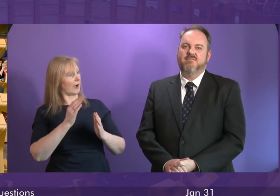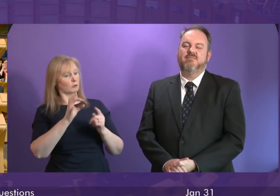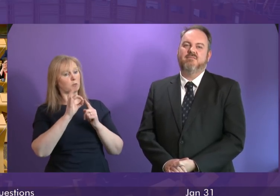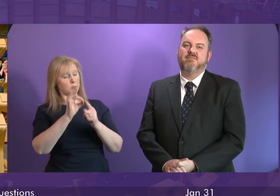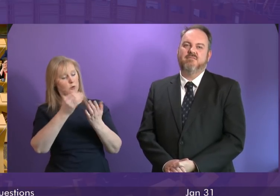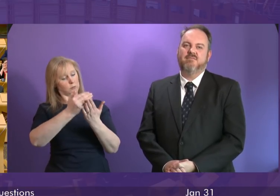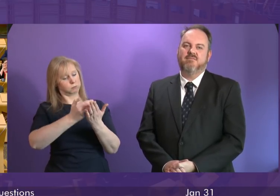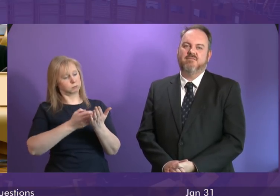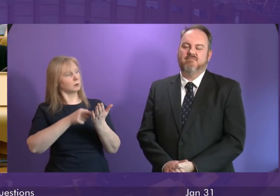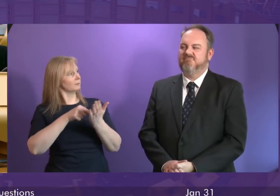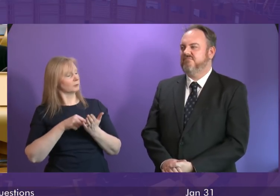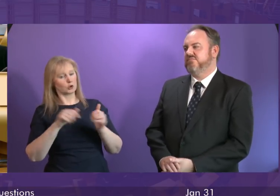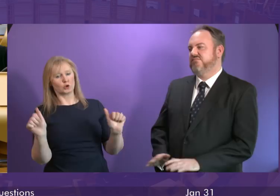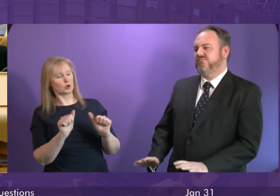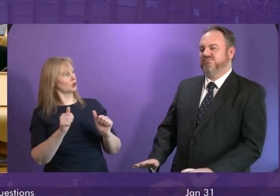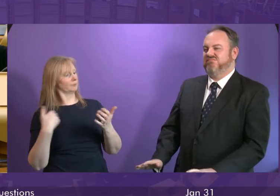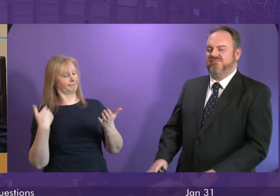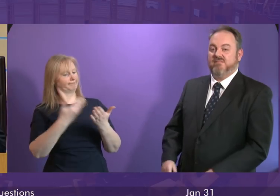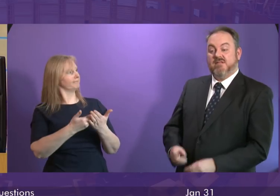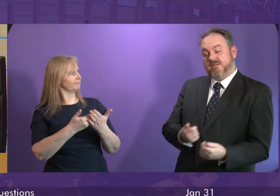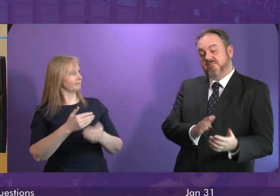because he hasn't done so so far